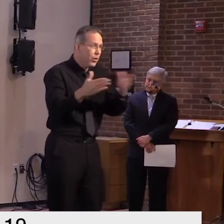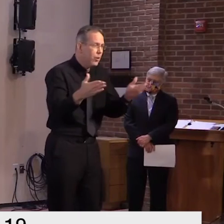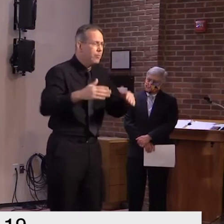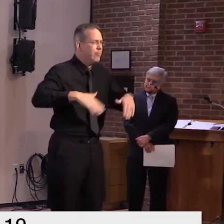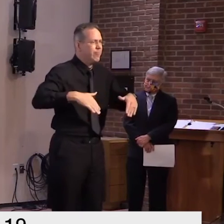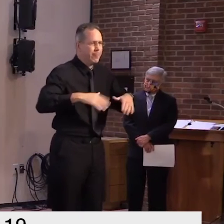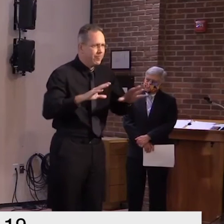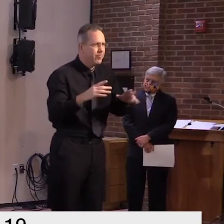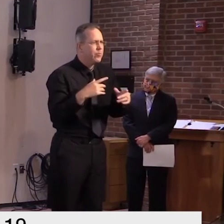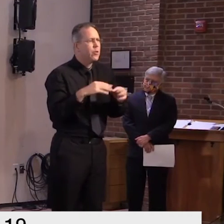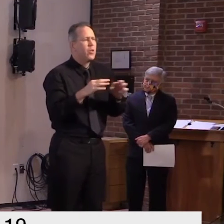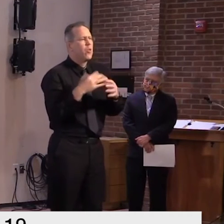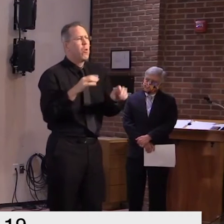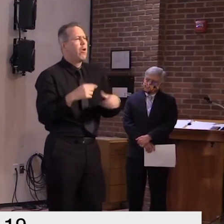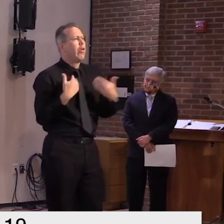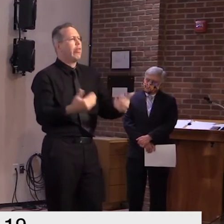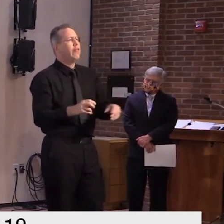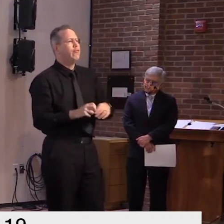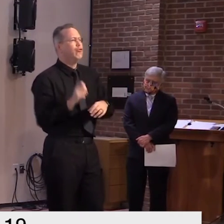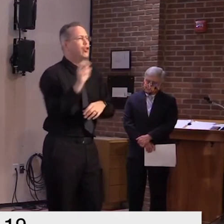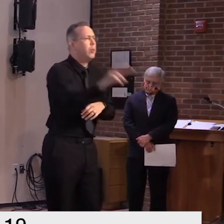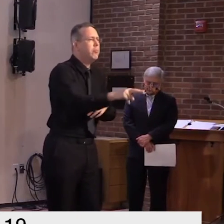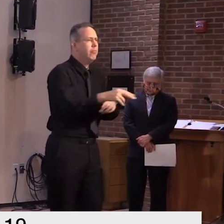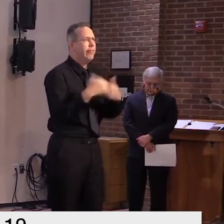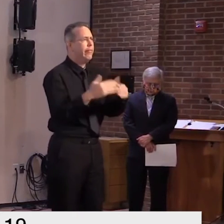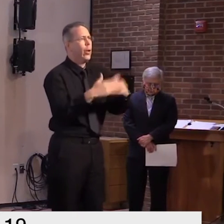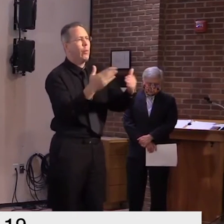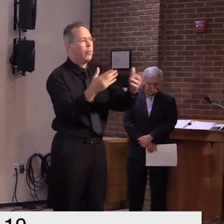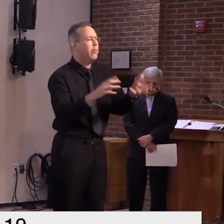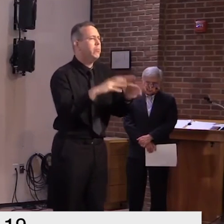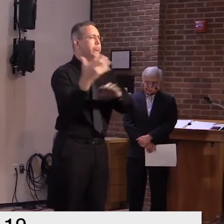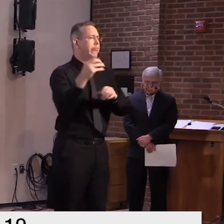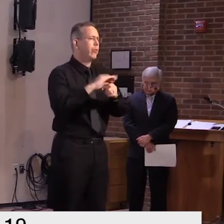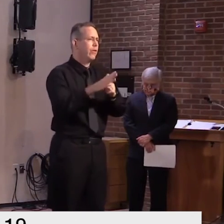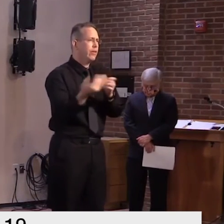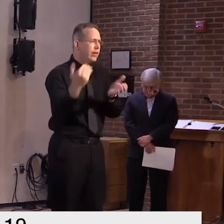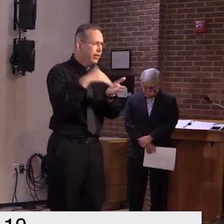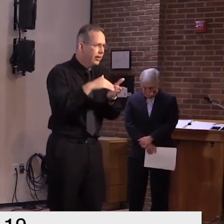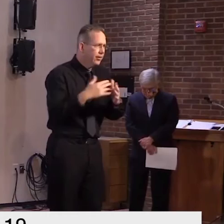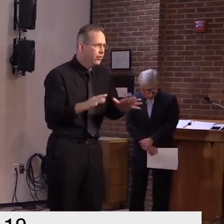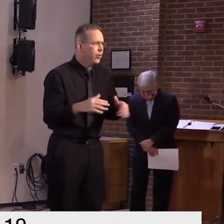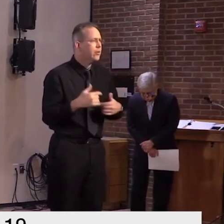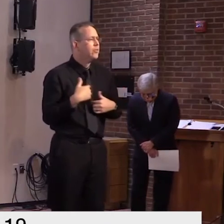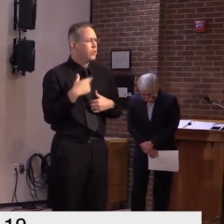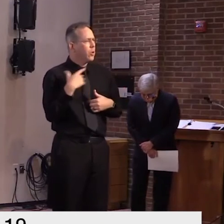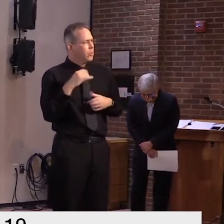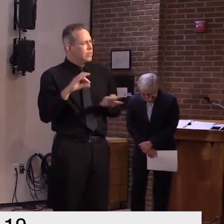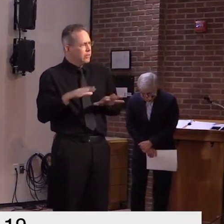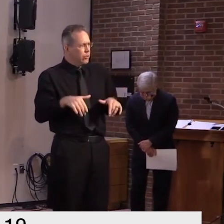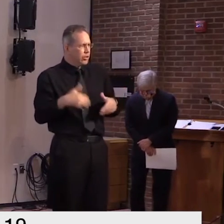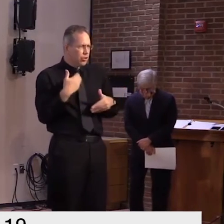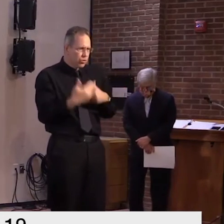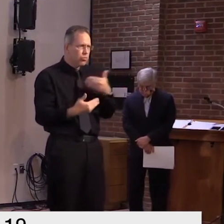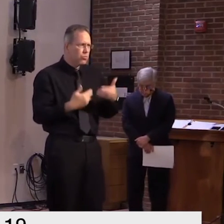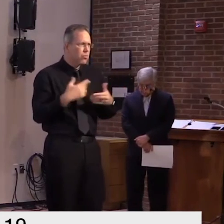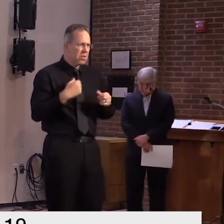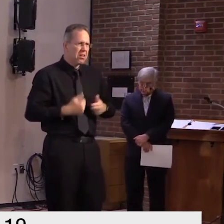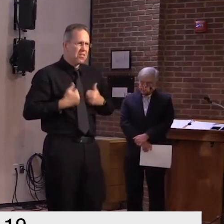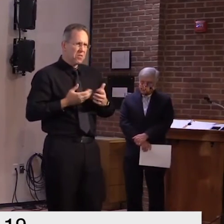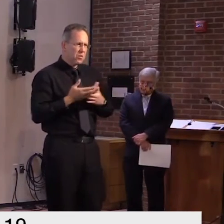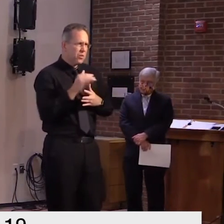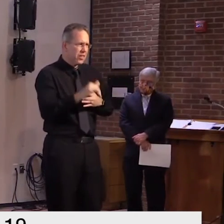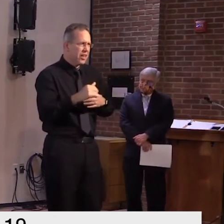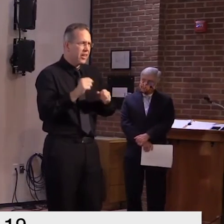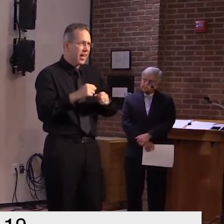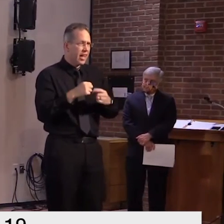businesses here that have been able to survive this uh and so that's why it's essential that we get this money out the door and into the hands of those